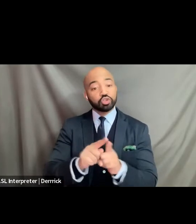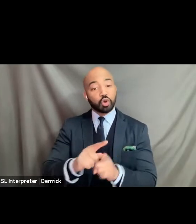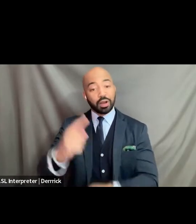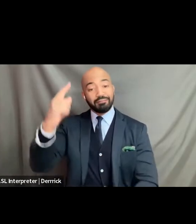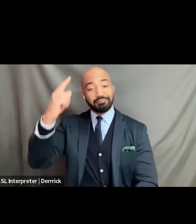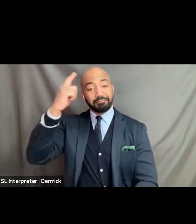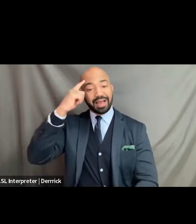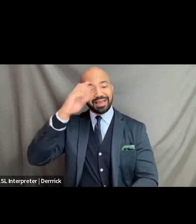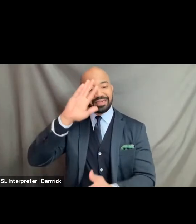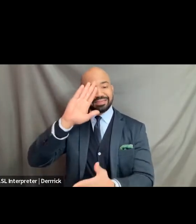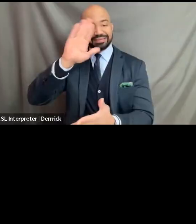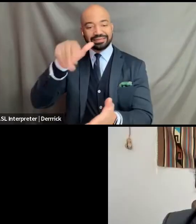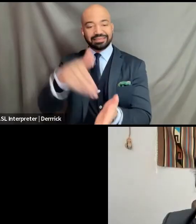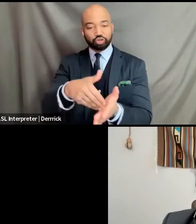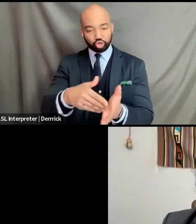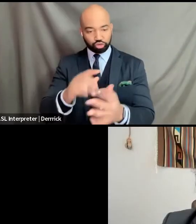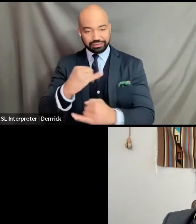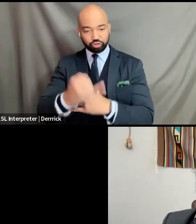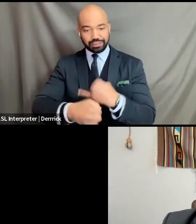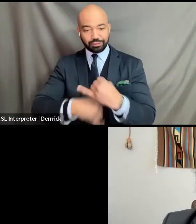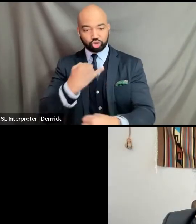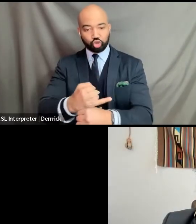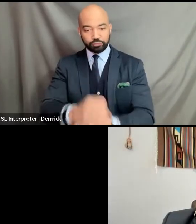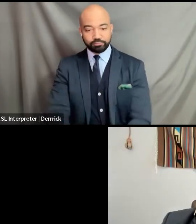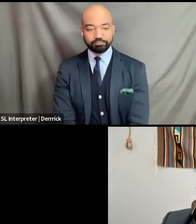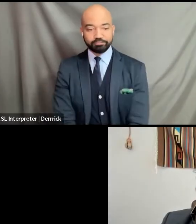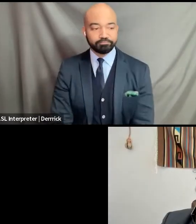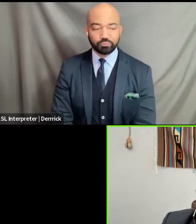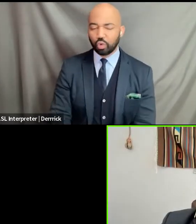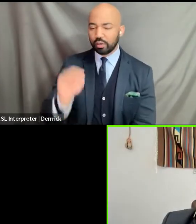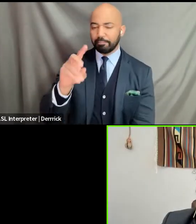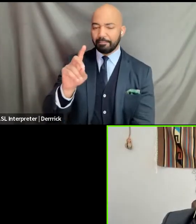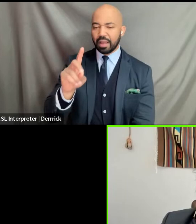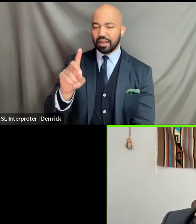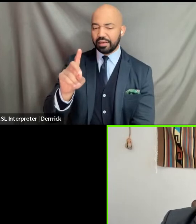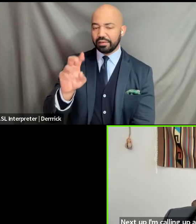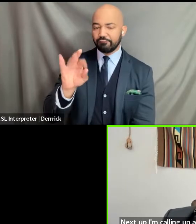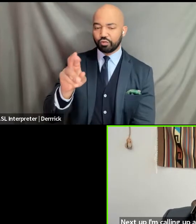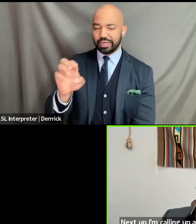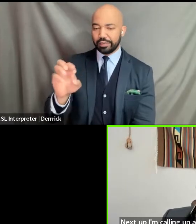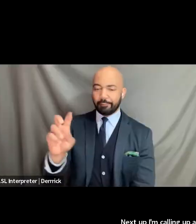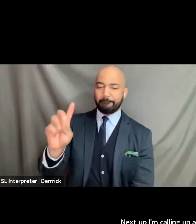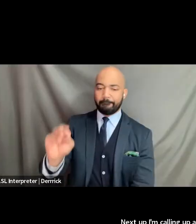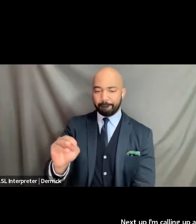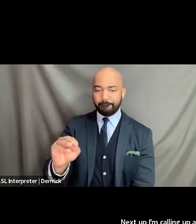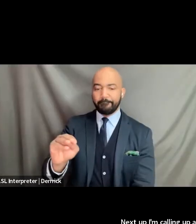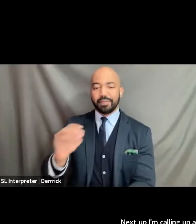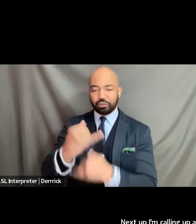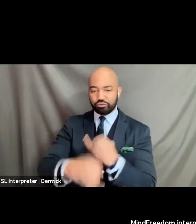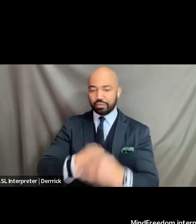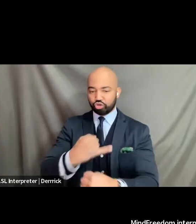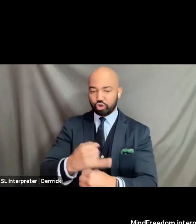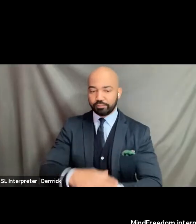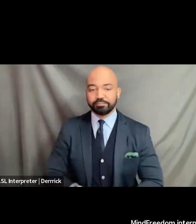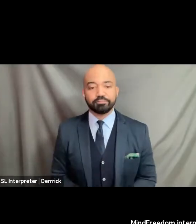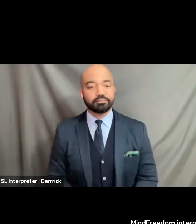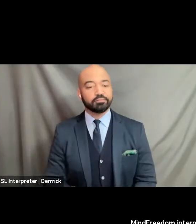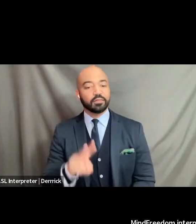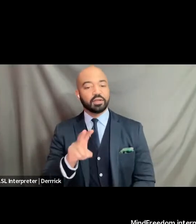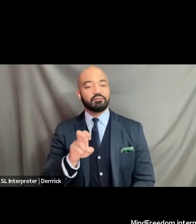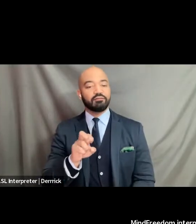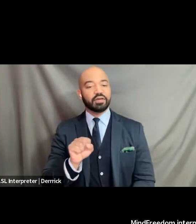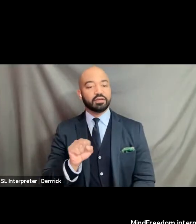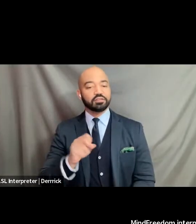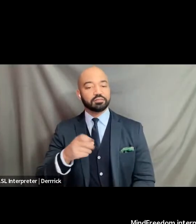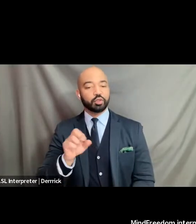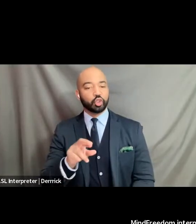bringing you to the stage now thank you jaylyn um so just briefly to start up a quick